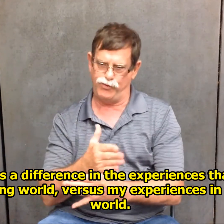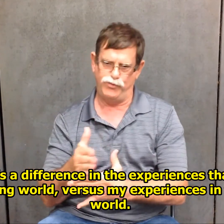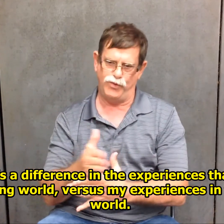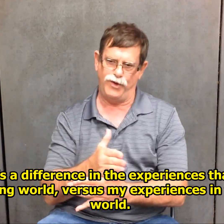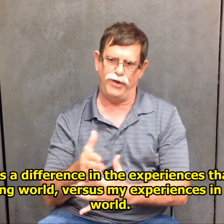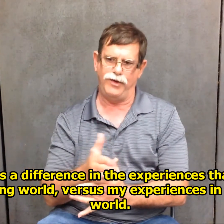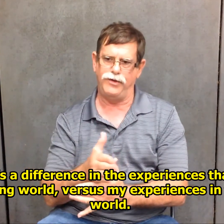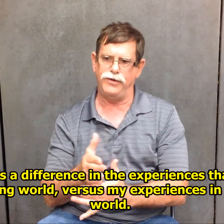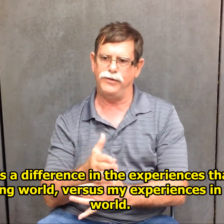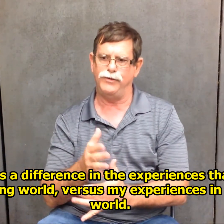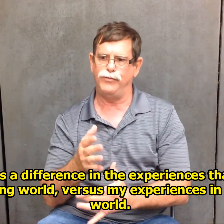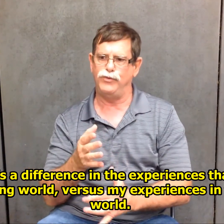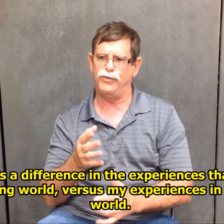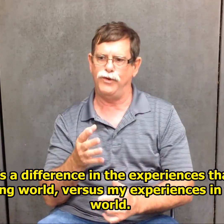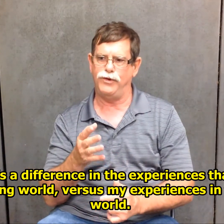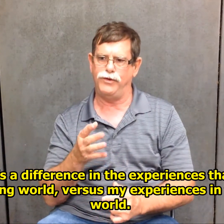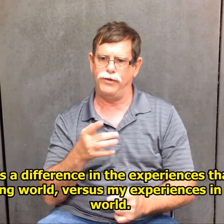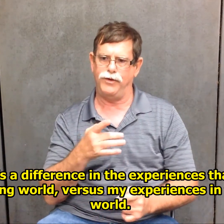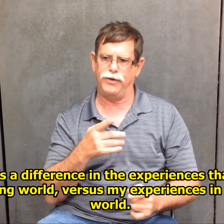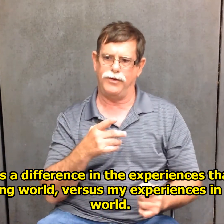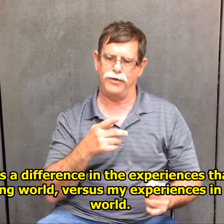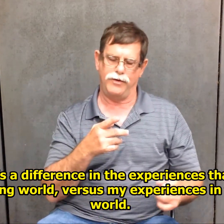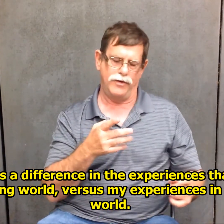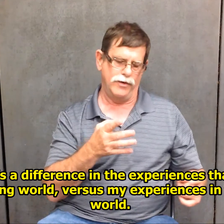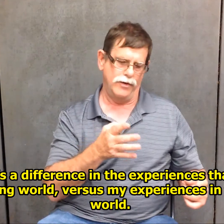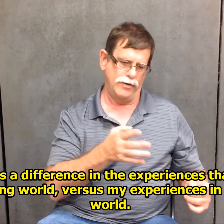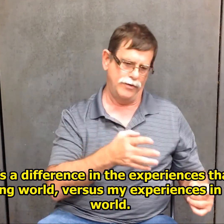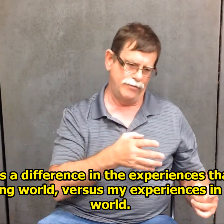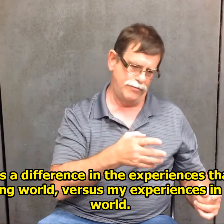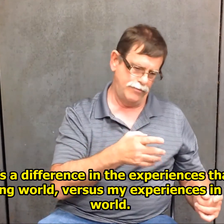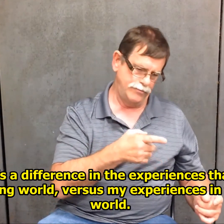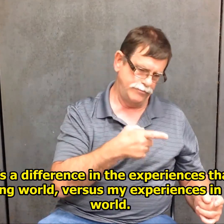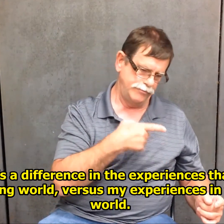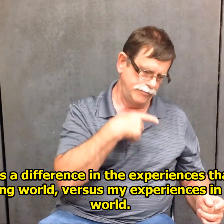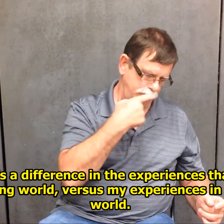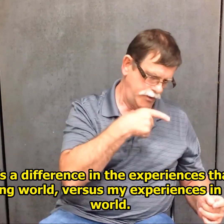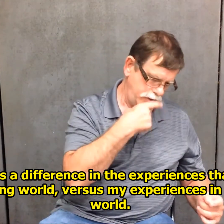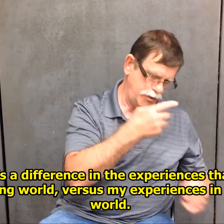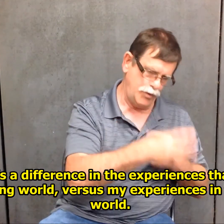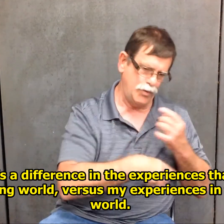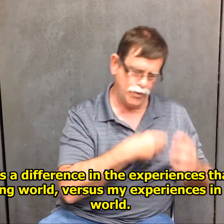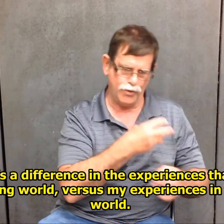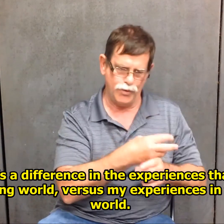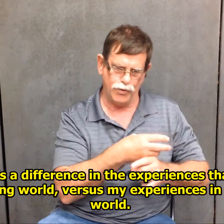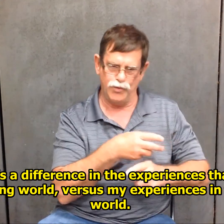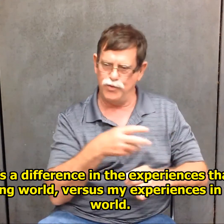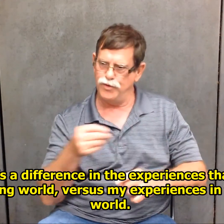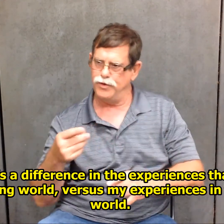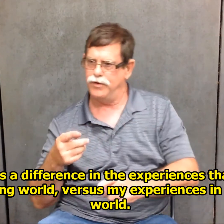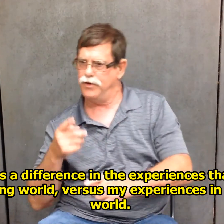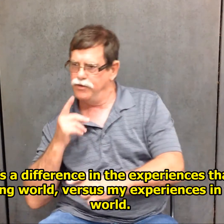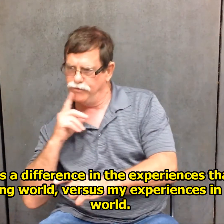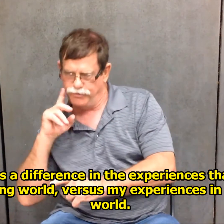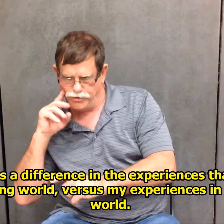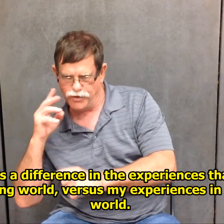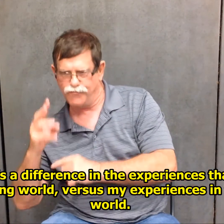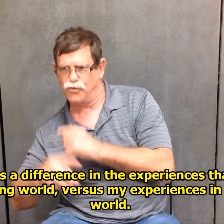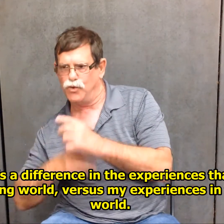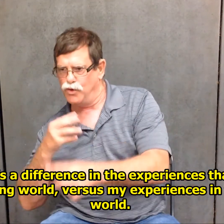Well, there is a difference in the experiences that I have in the hearing world versus my experiences in the deaf